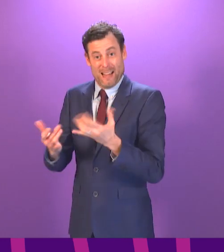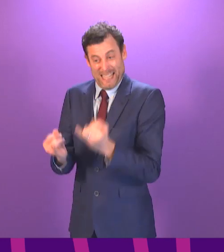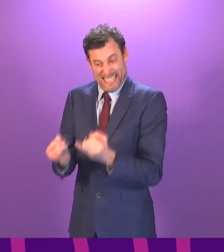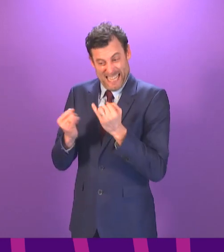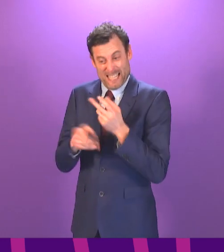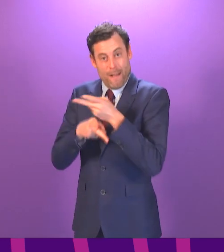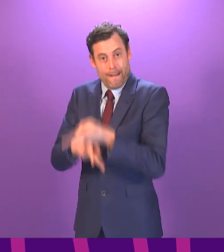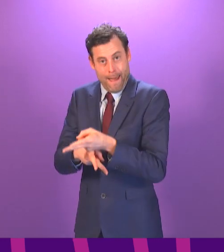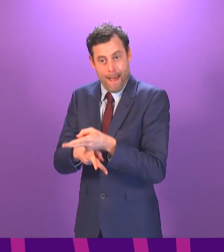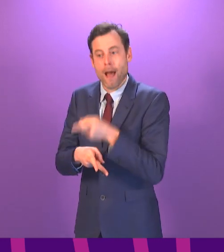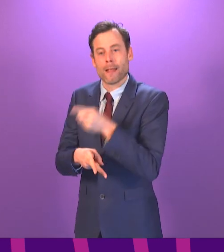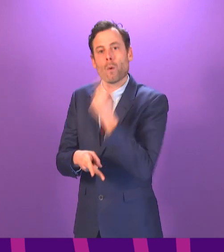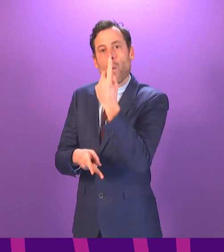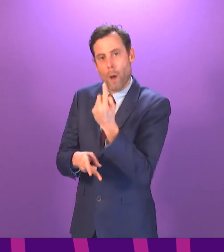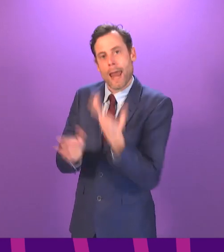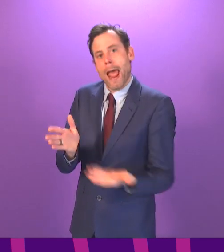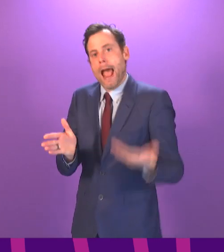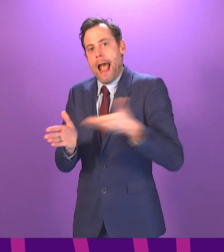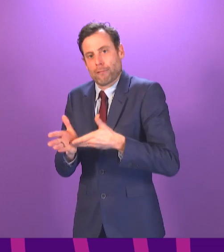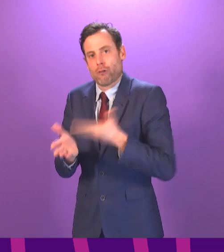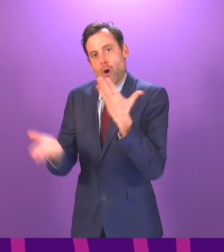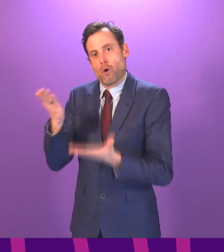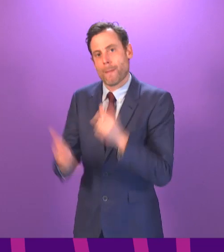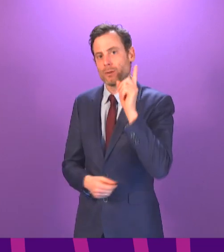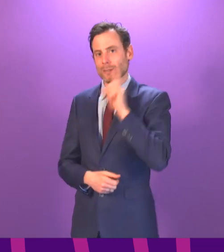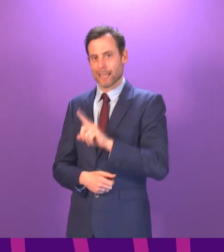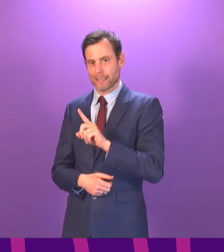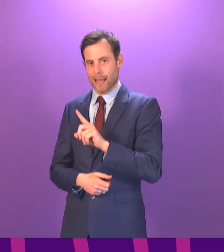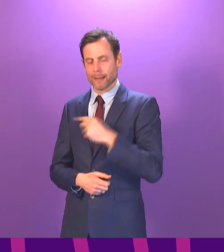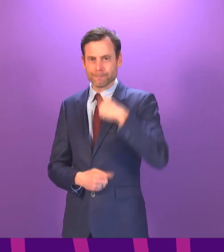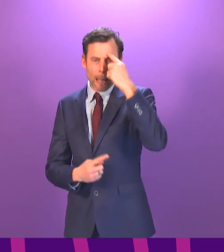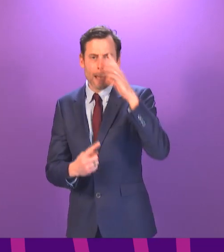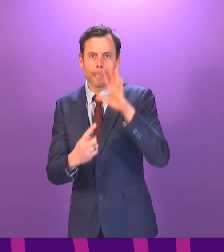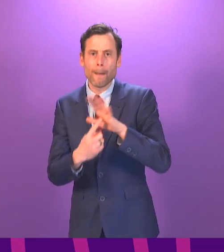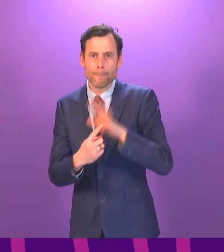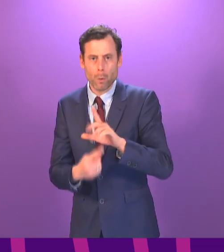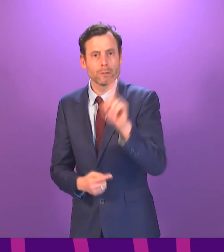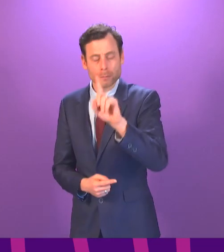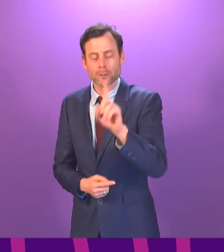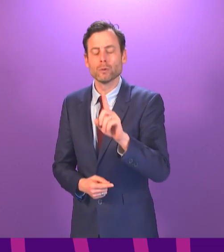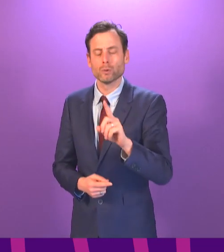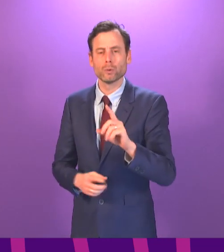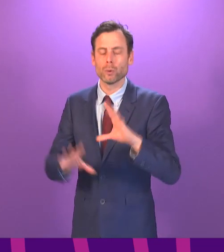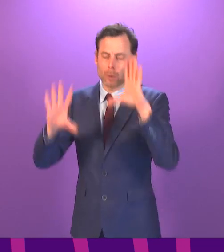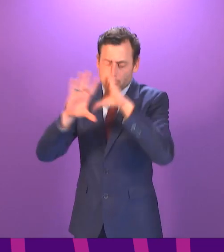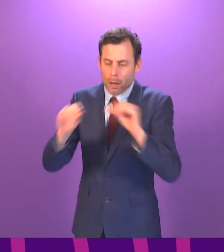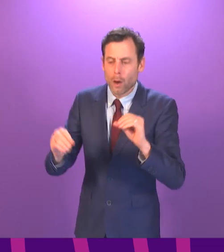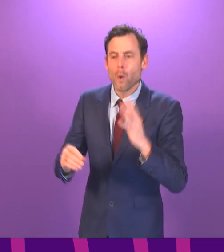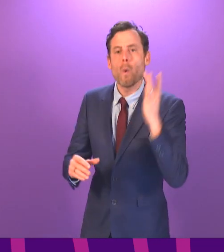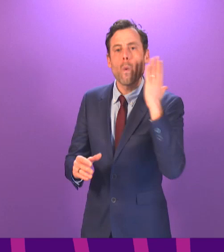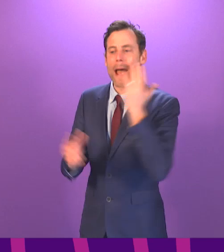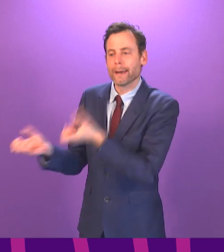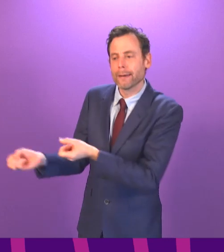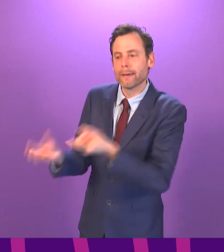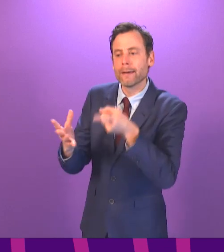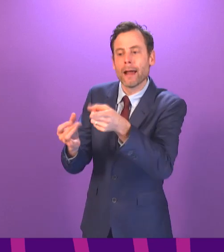more than yesterday. Now, I deliberately gave that definition there because that is the standard measure we have been using for our